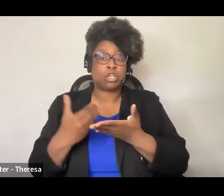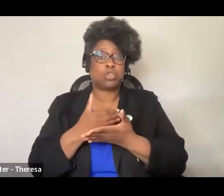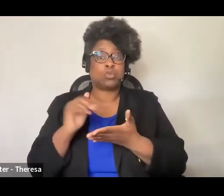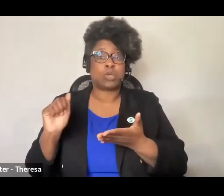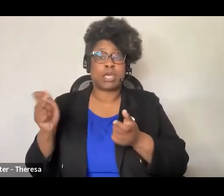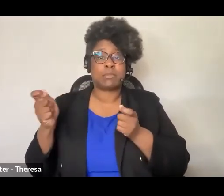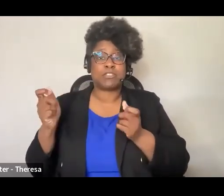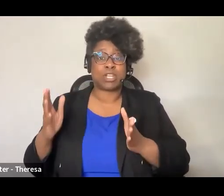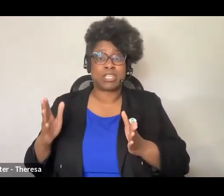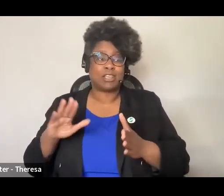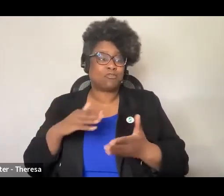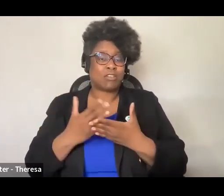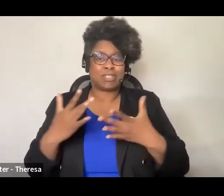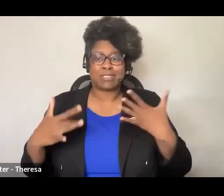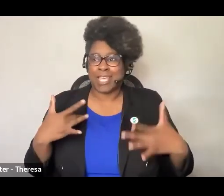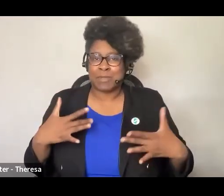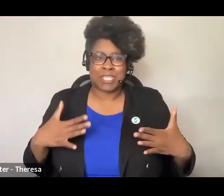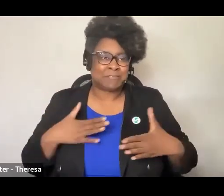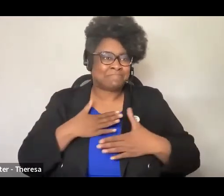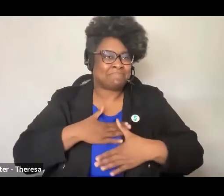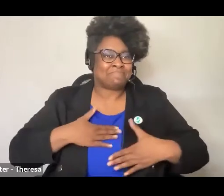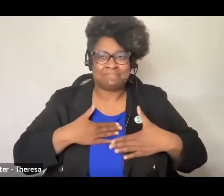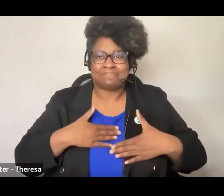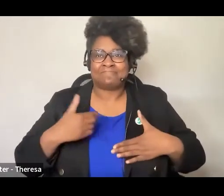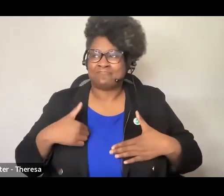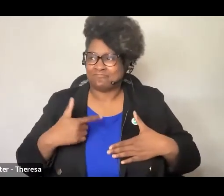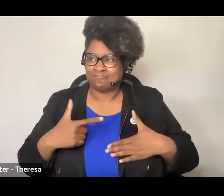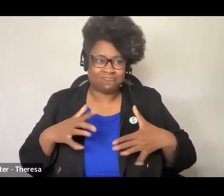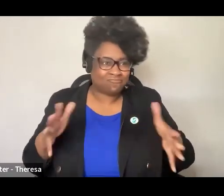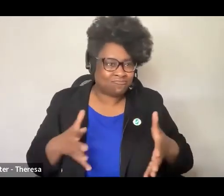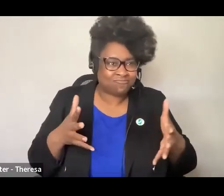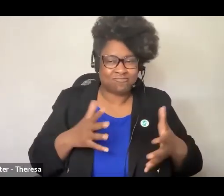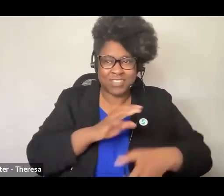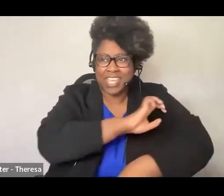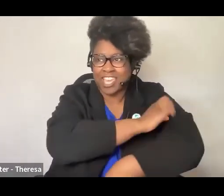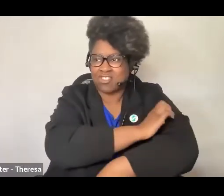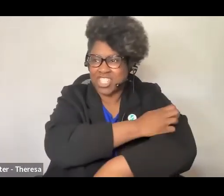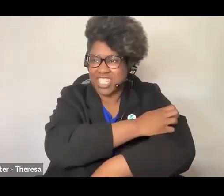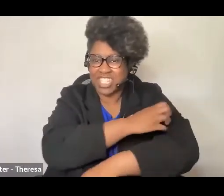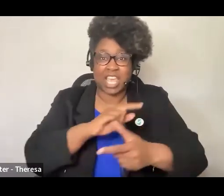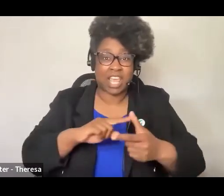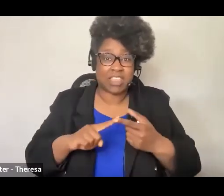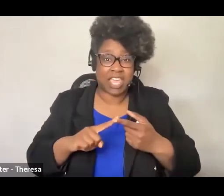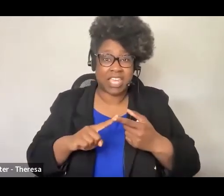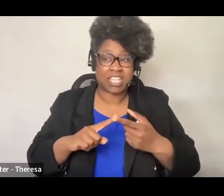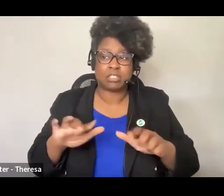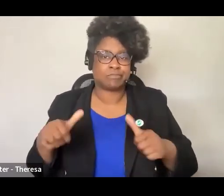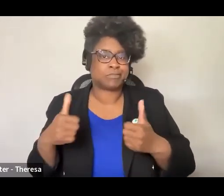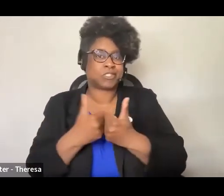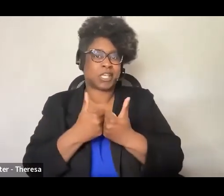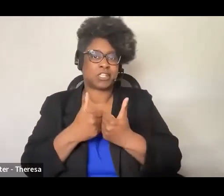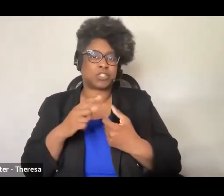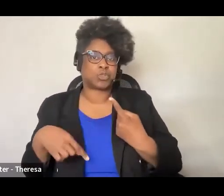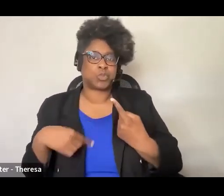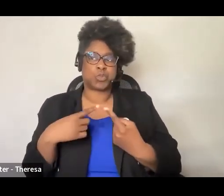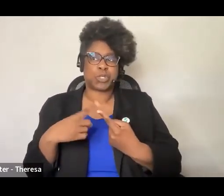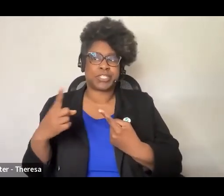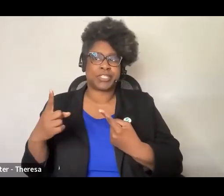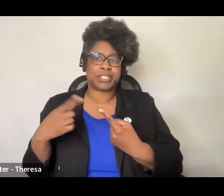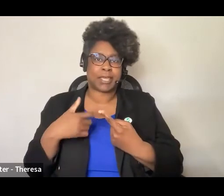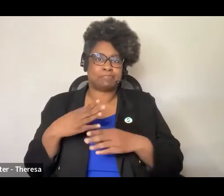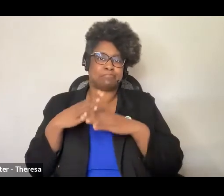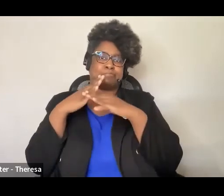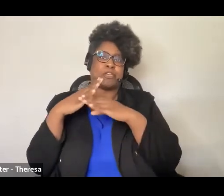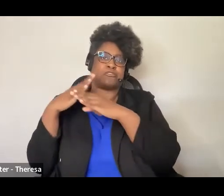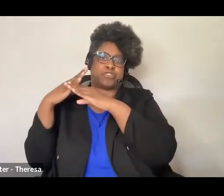a sense of excitement and joy about how they were able to mobilize energy, and then conversely, some challenges when they encountered barriers.